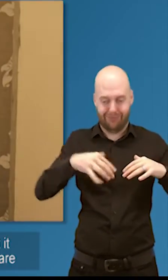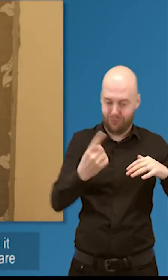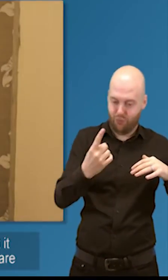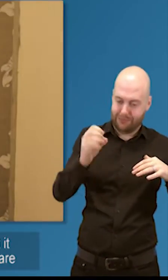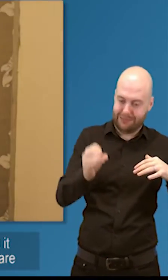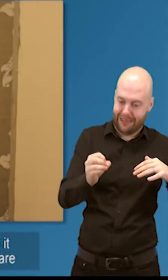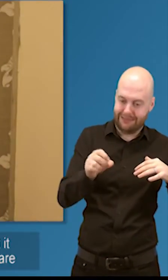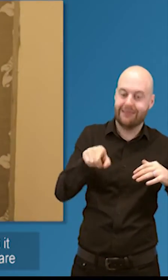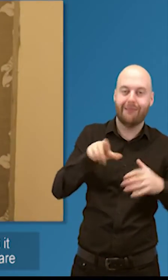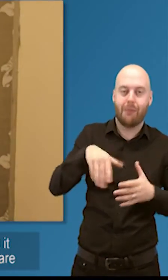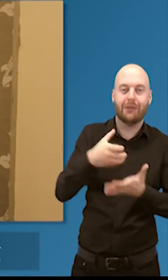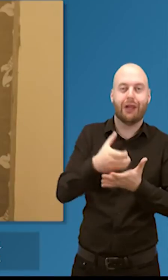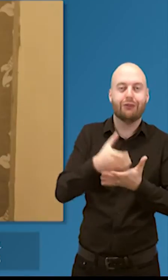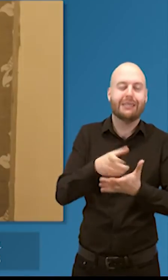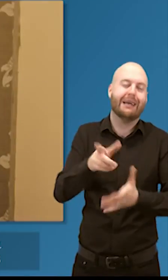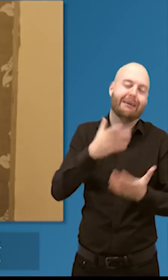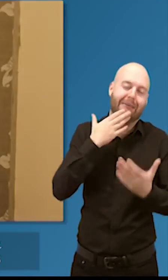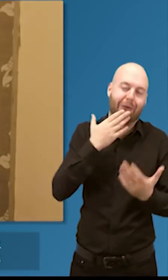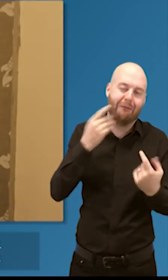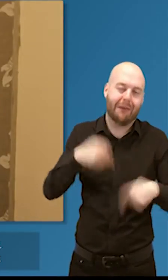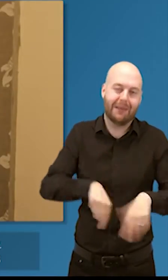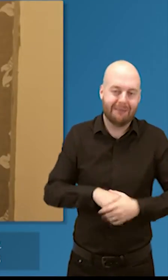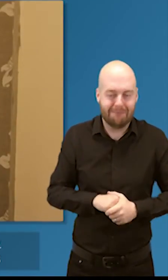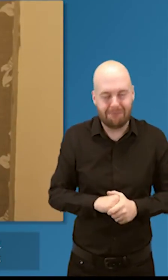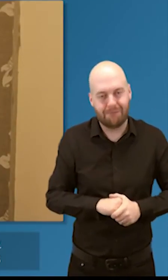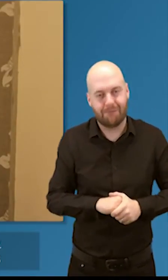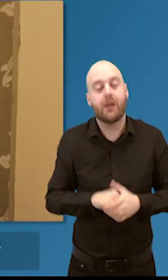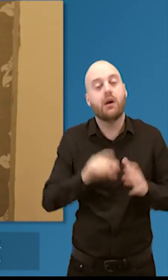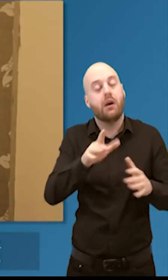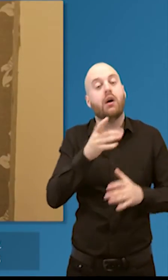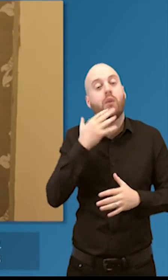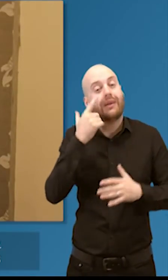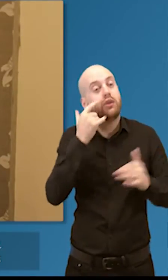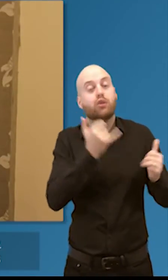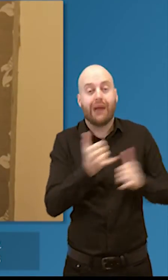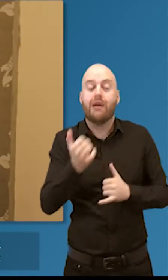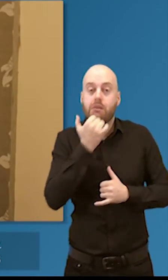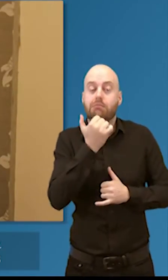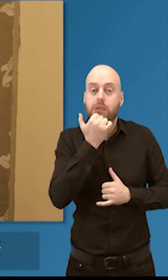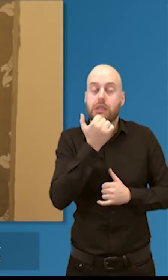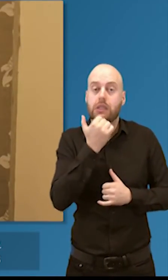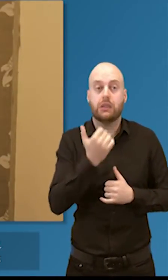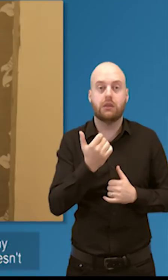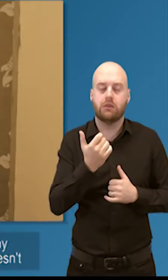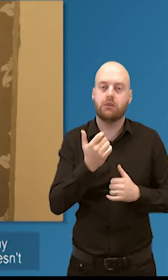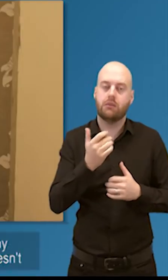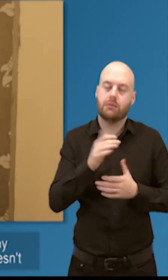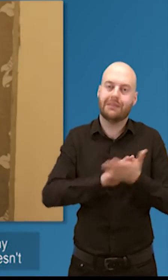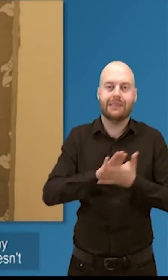tells you is the vast majority of people are sitting with relatively small amounts of money. That's not the only part that's important to